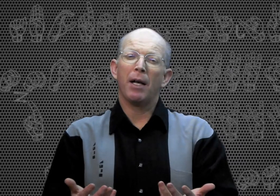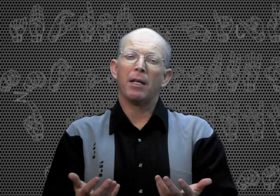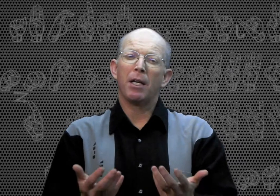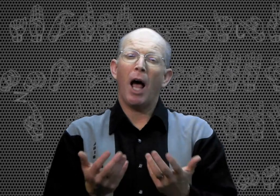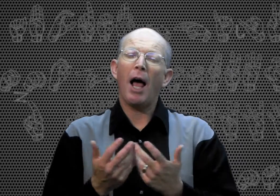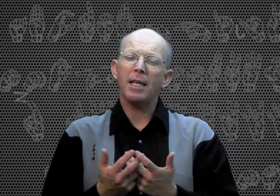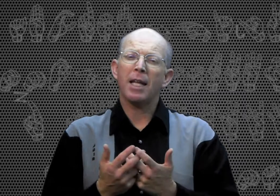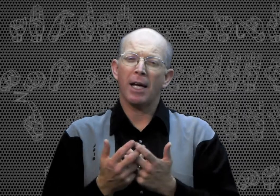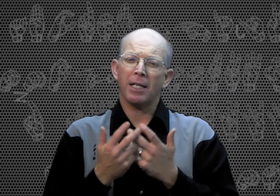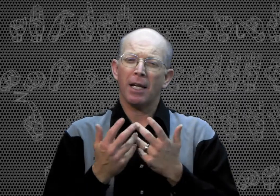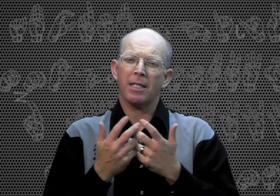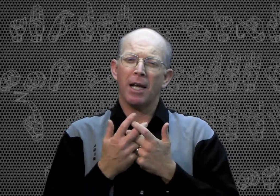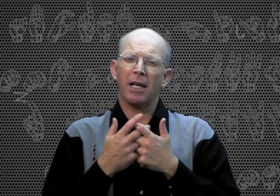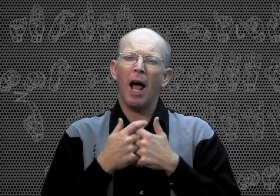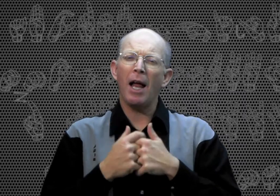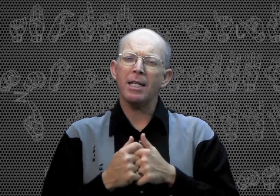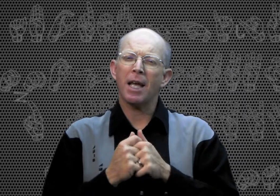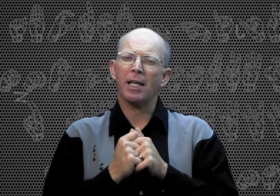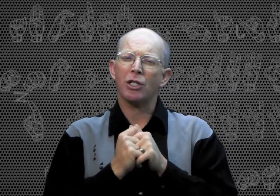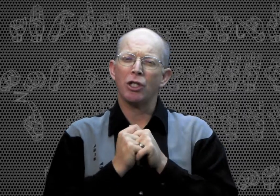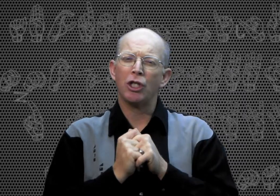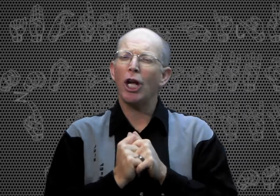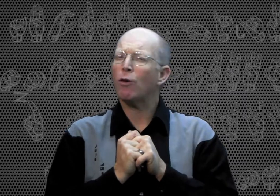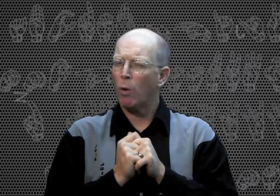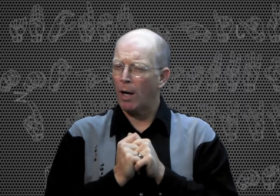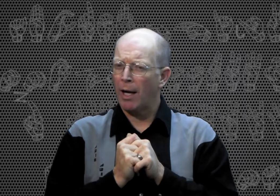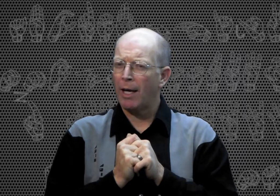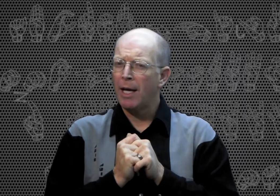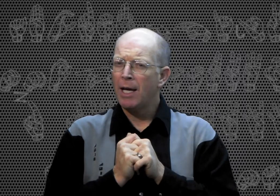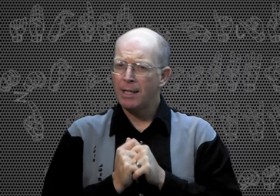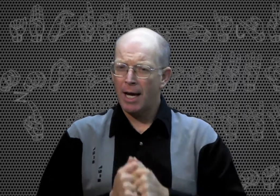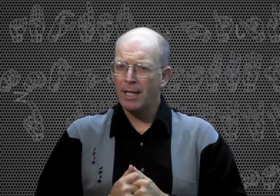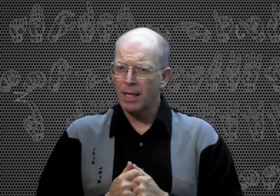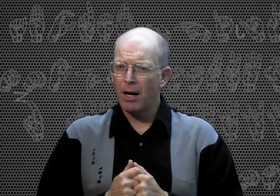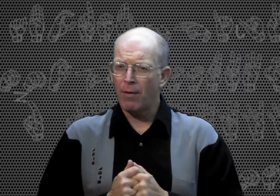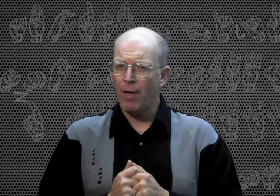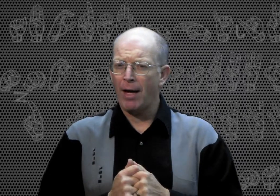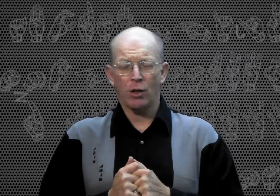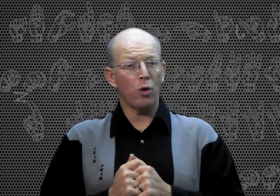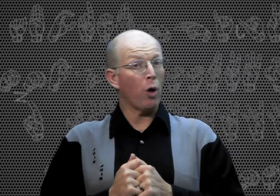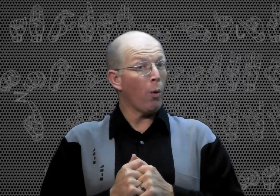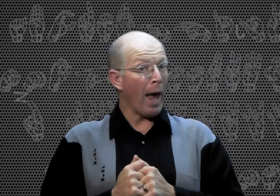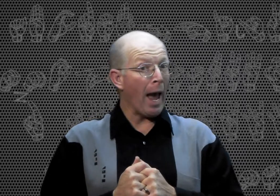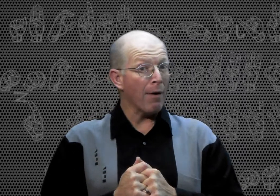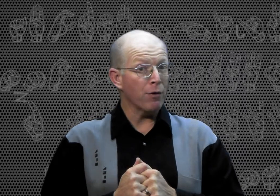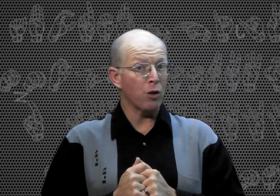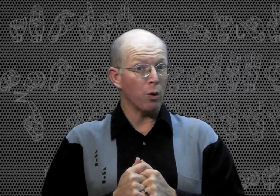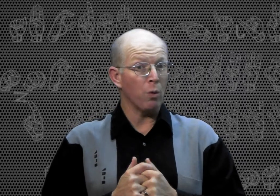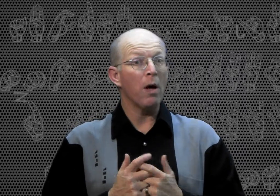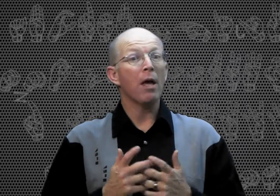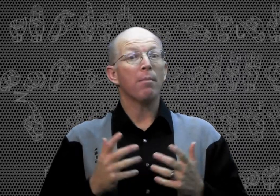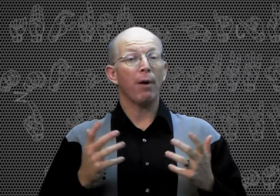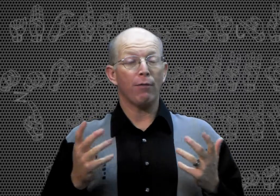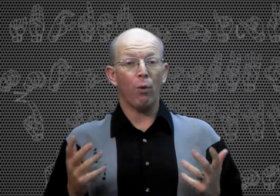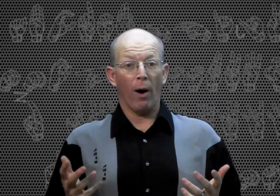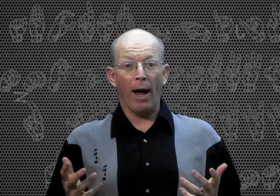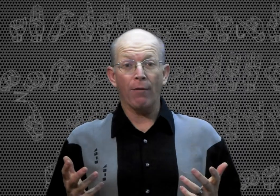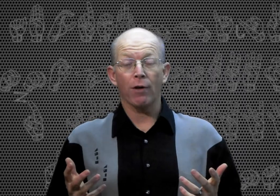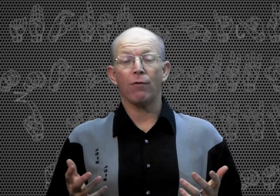But context, like I said, context generally takes care of that. So you don't have to, before every